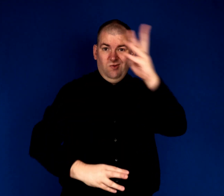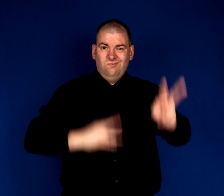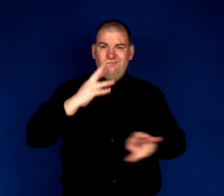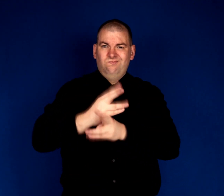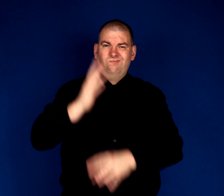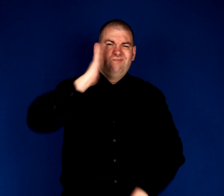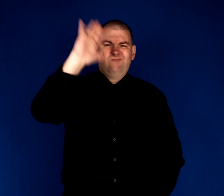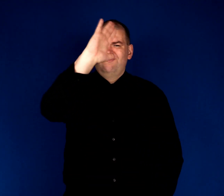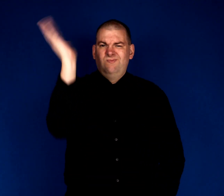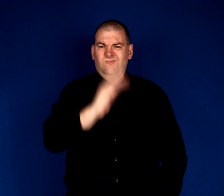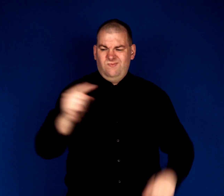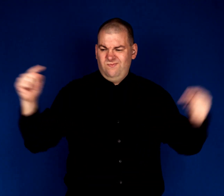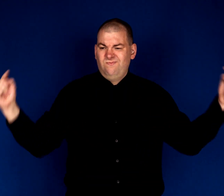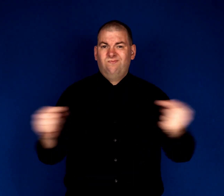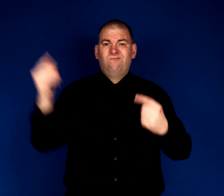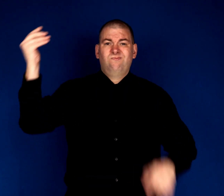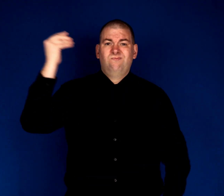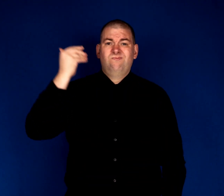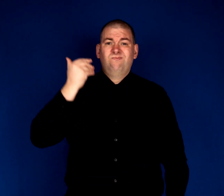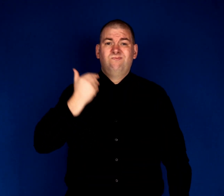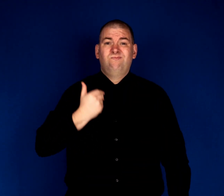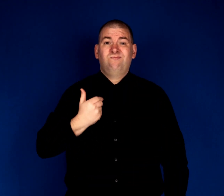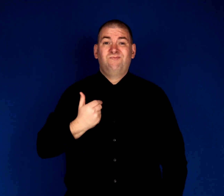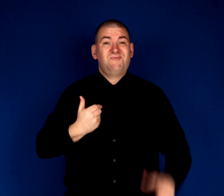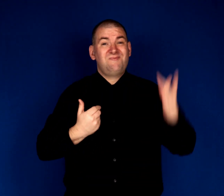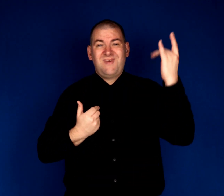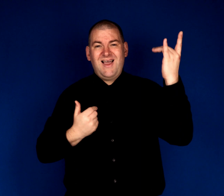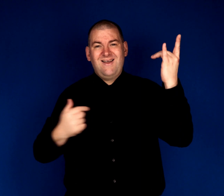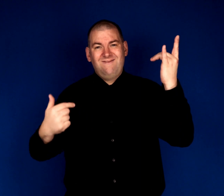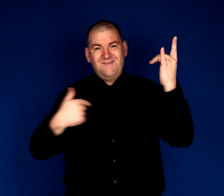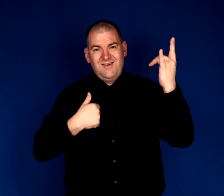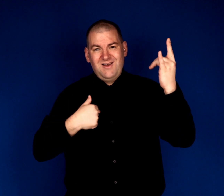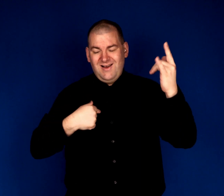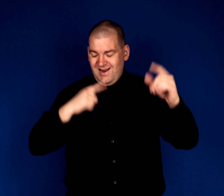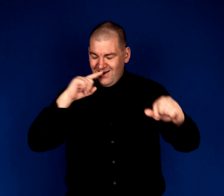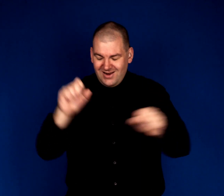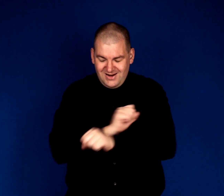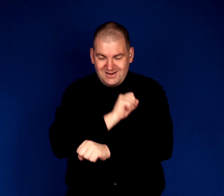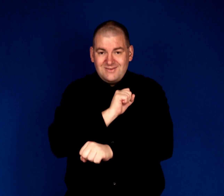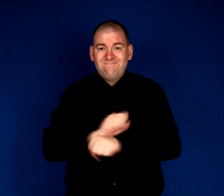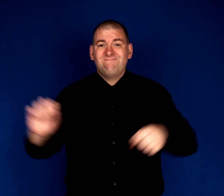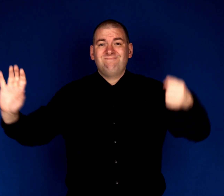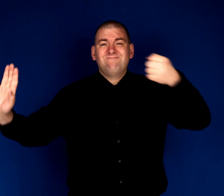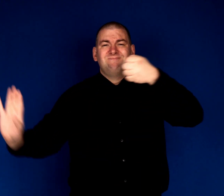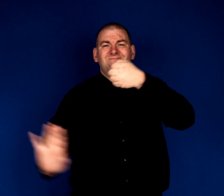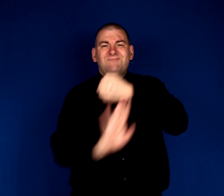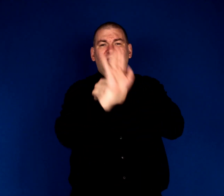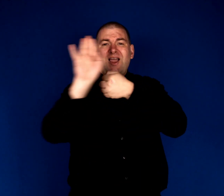can harm me. For I'm